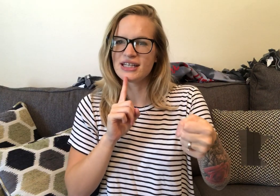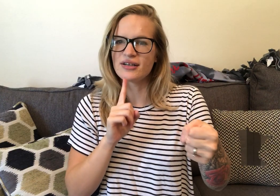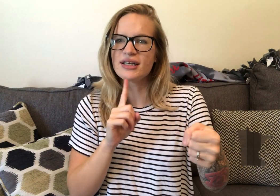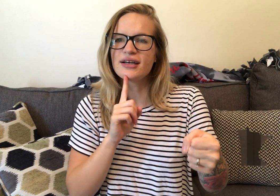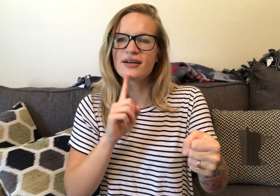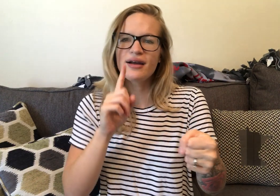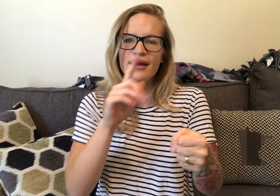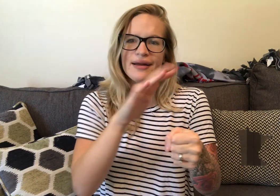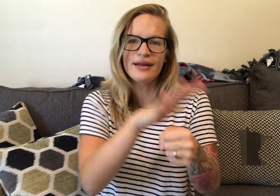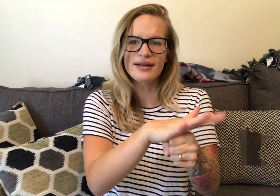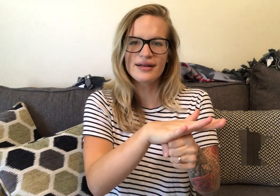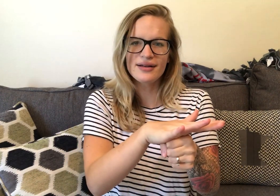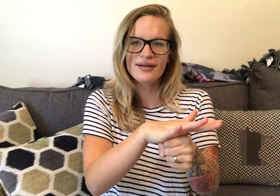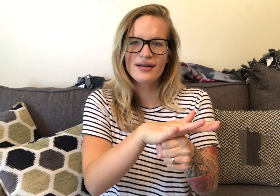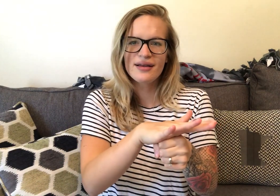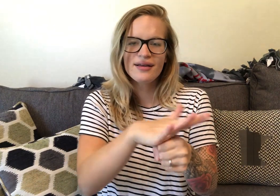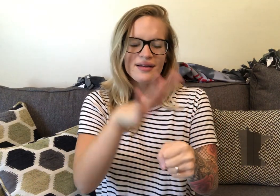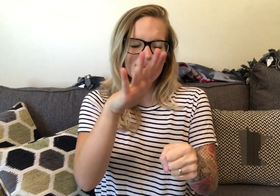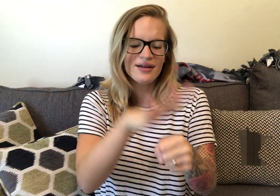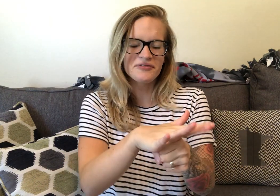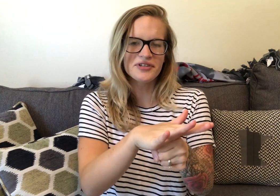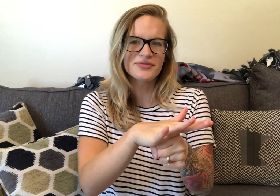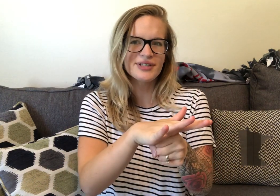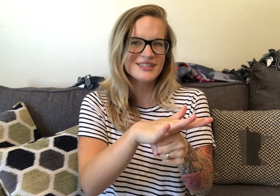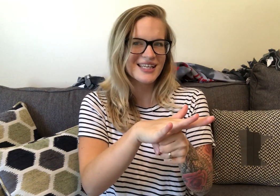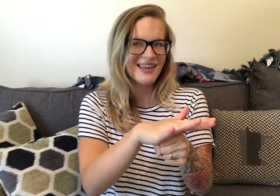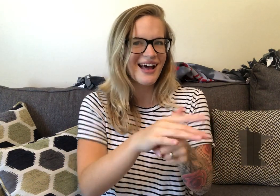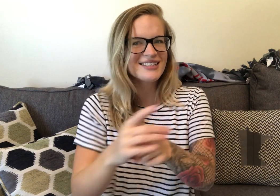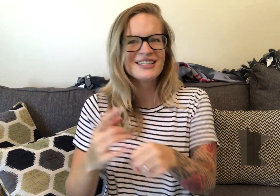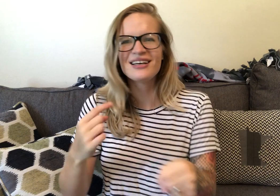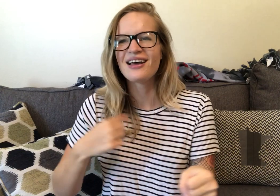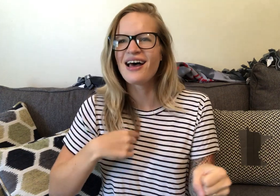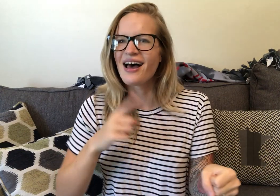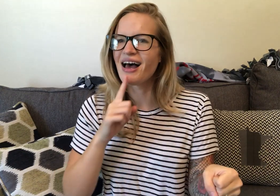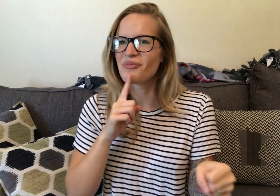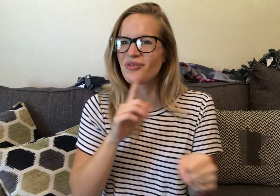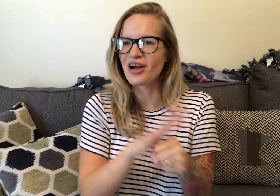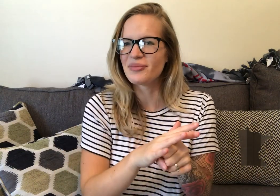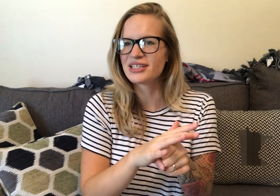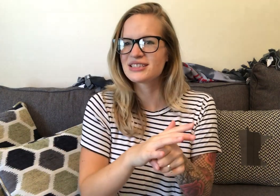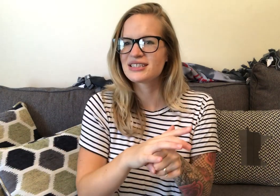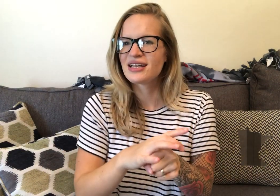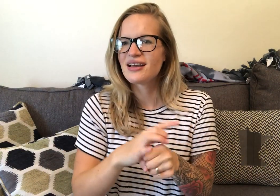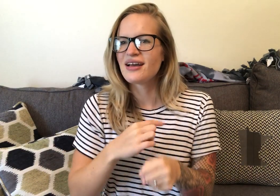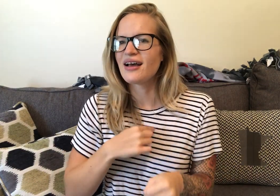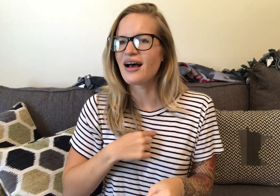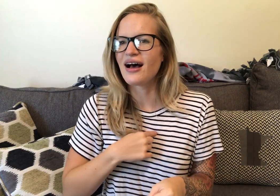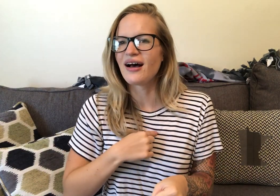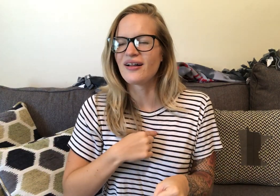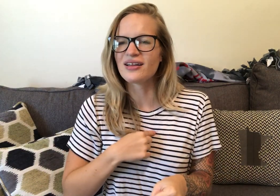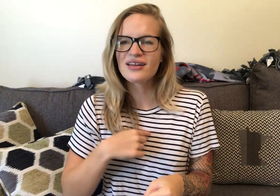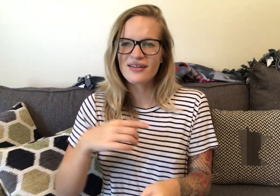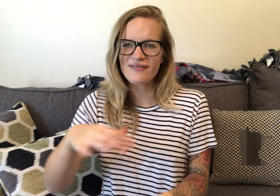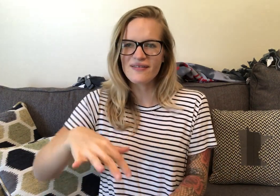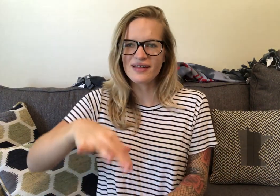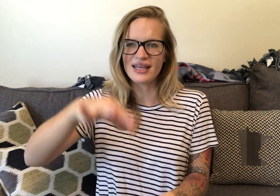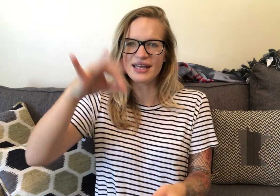down here. And then. Cover the fist. Like that. I promise. I'll. Get.